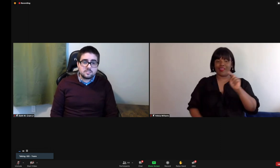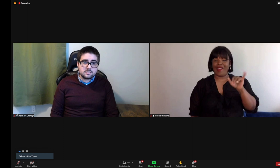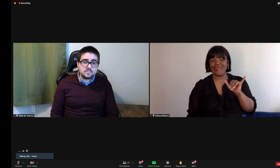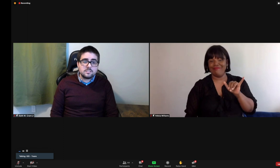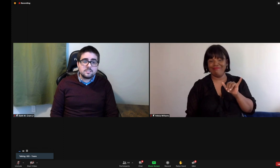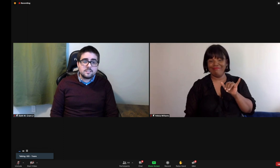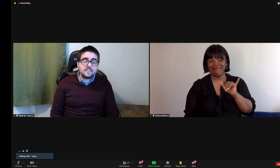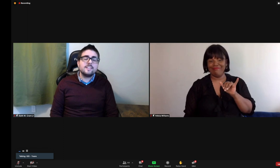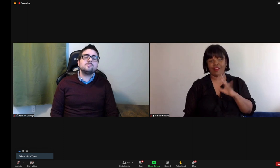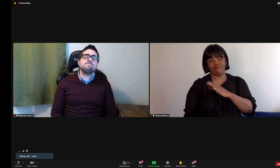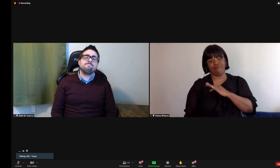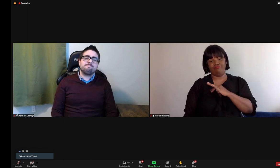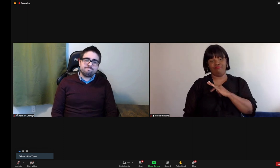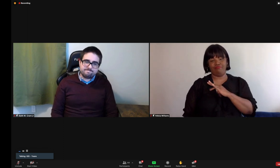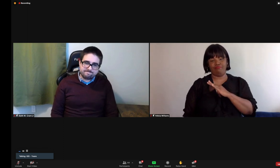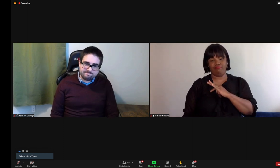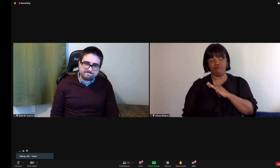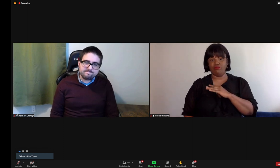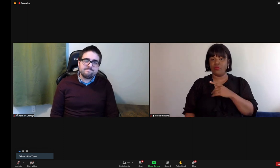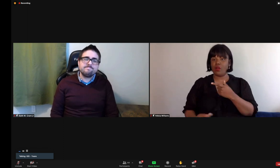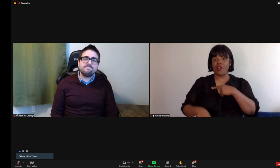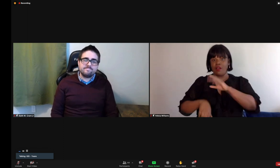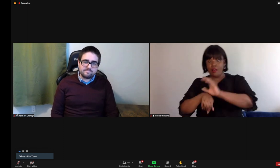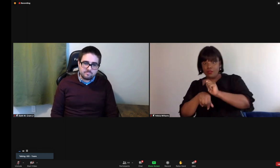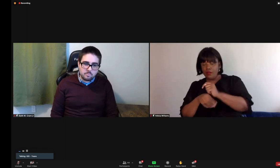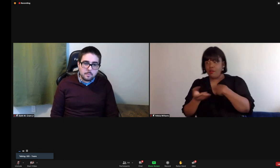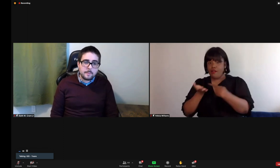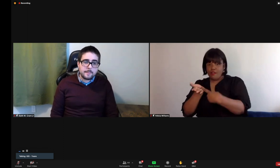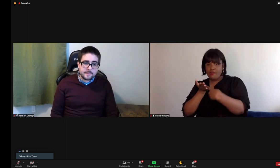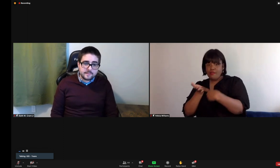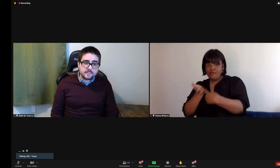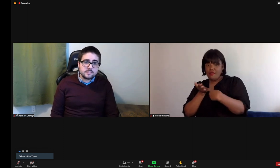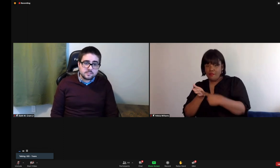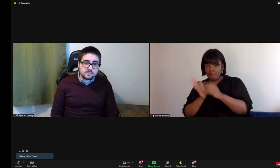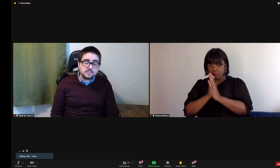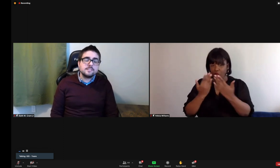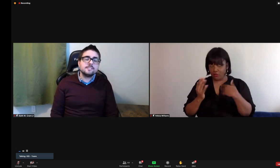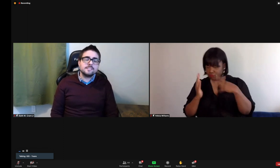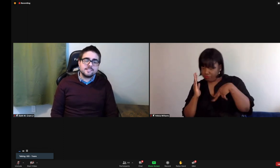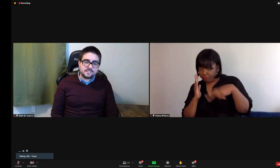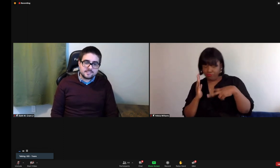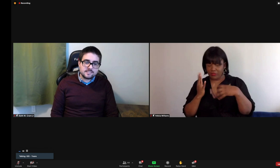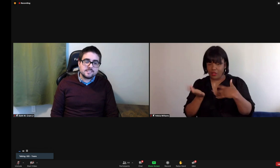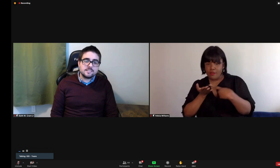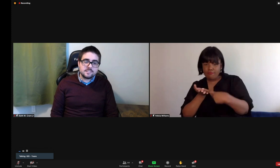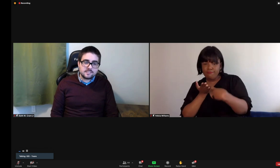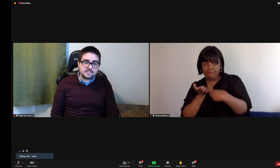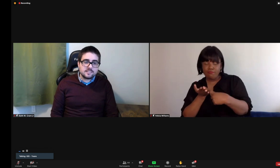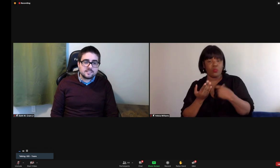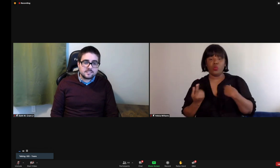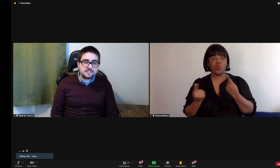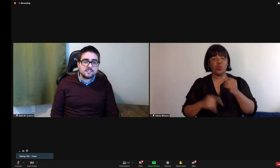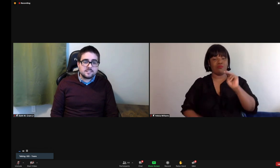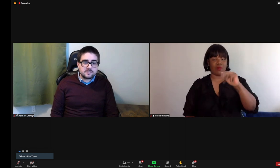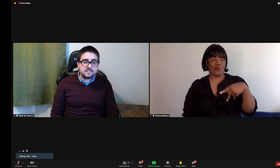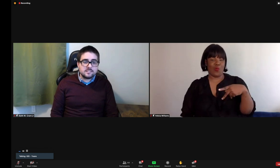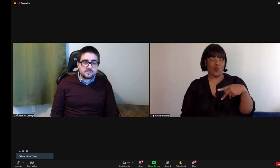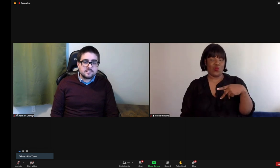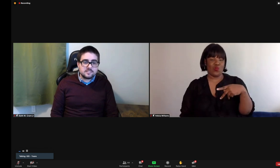you know, the people who, well, the person I got feedback from was Nye, which was awesome. We were able to really go back and forth based on the books. And